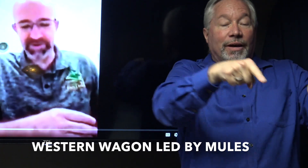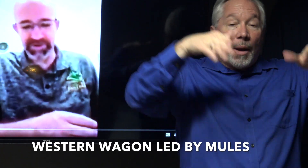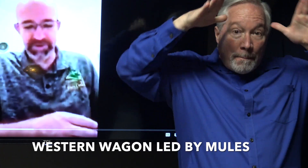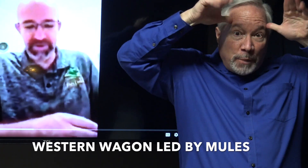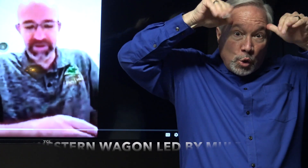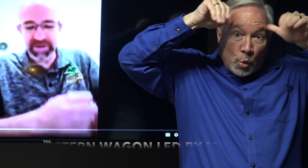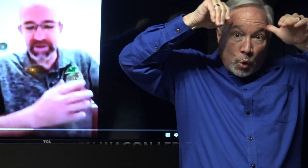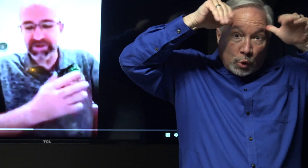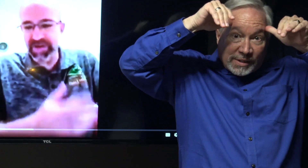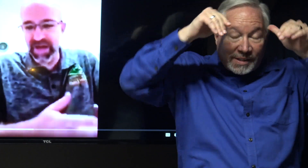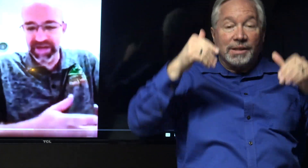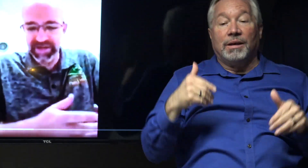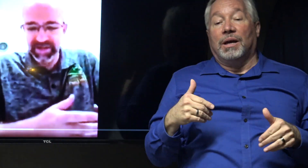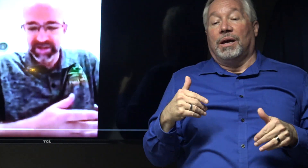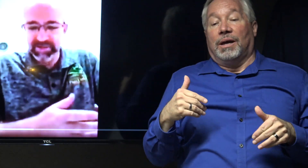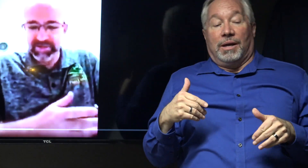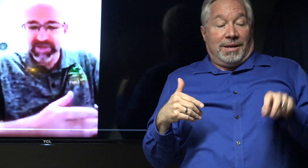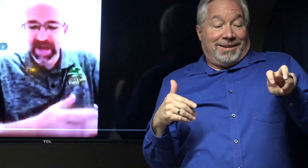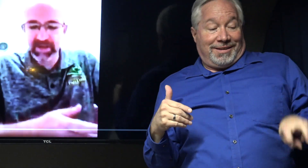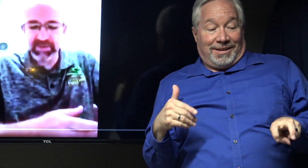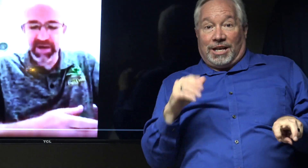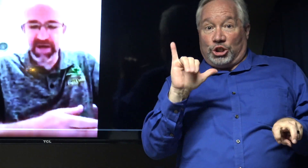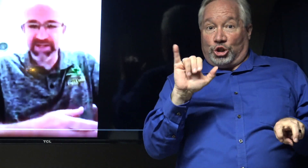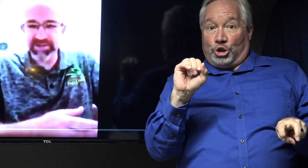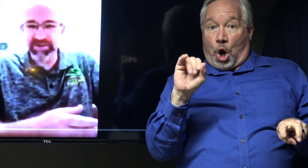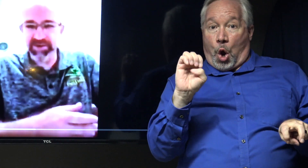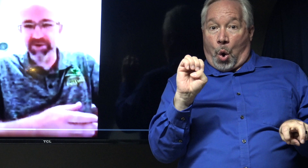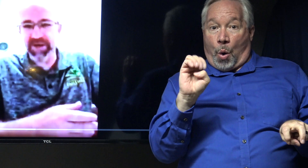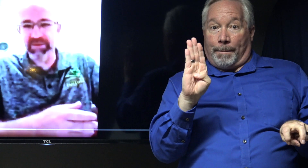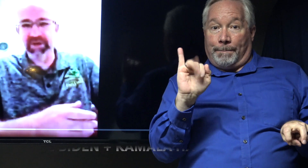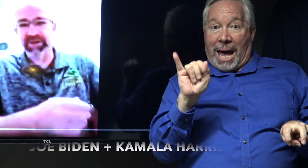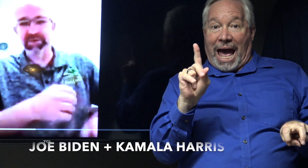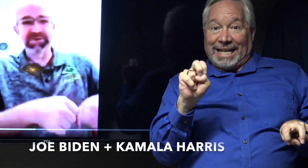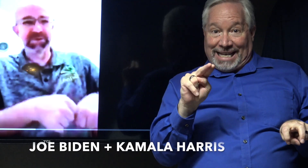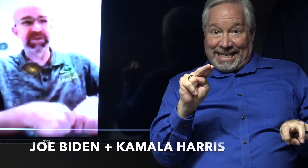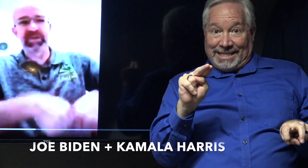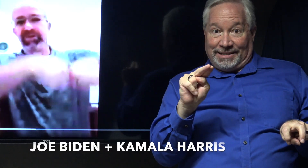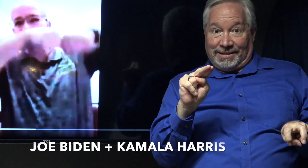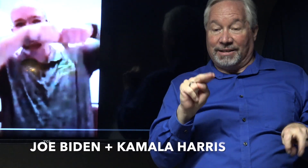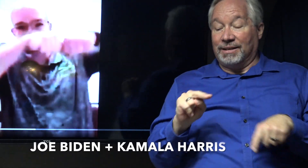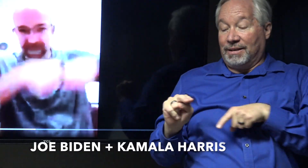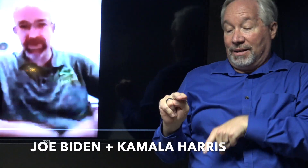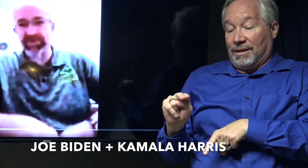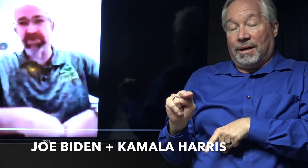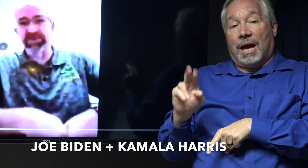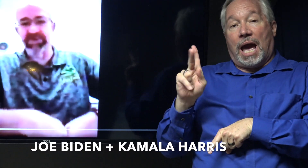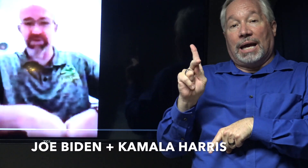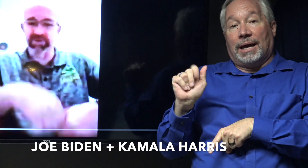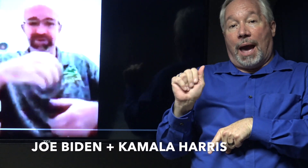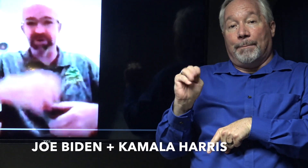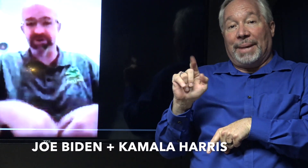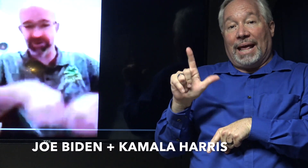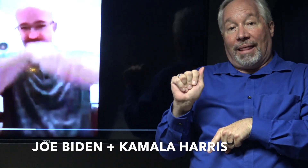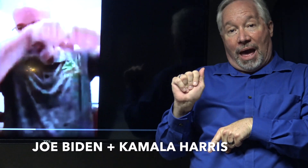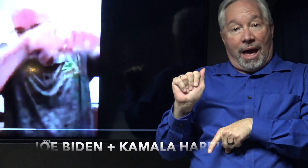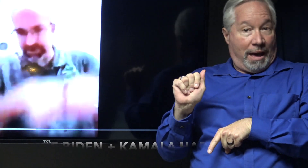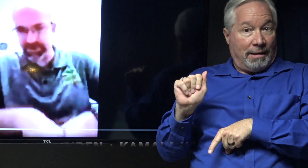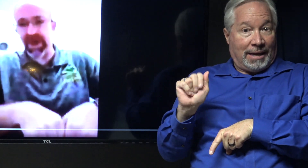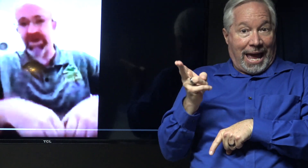far left, so to speak, at the inner side. There was a mechanical box that would trigger dynamite, like you would see in the Wile E. Coyote movies, know, where it's cartoons where they push